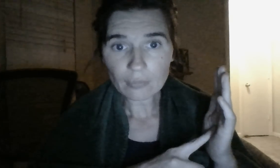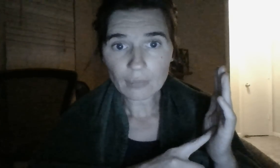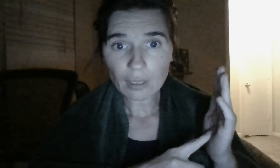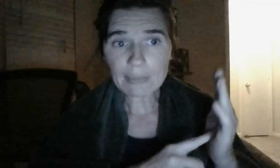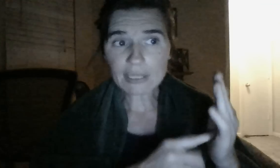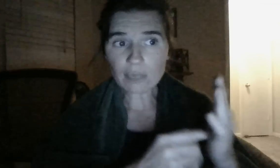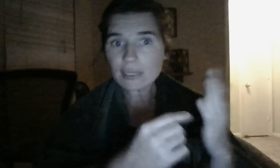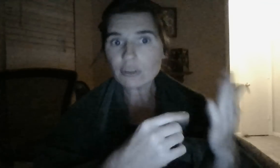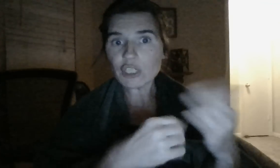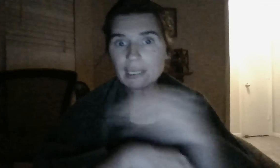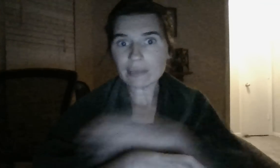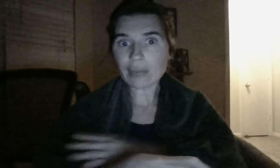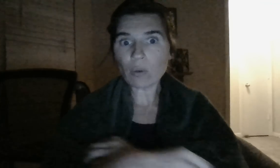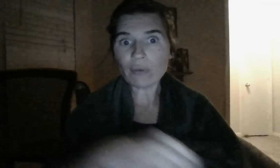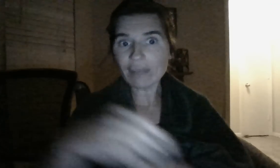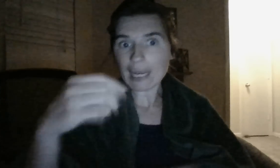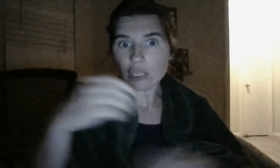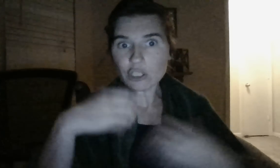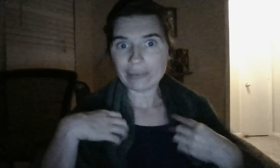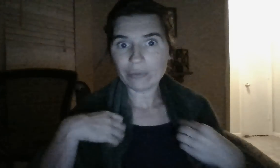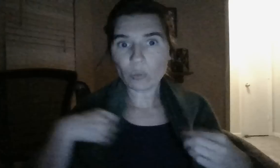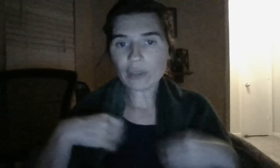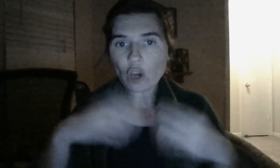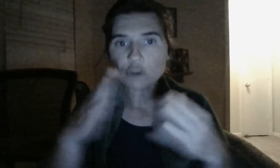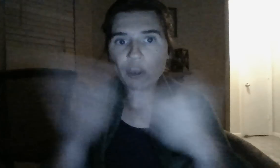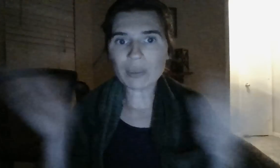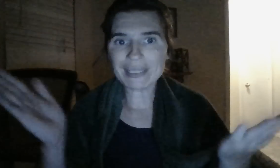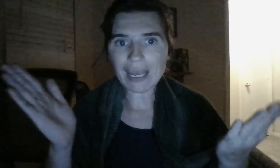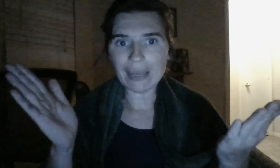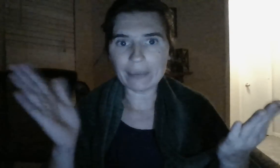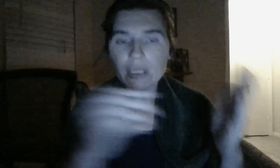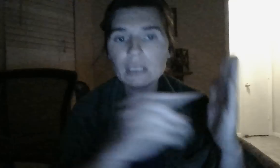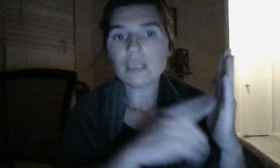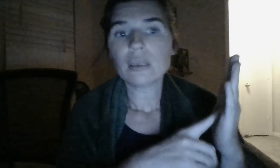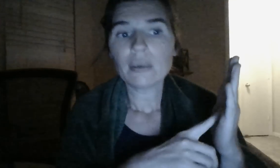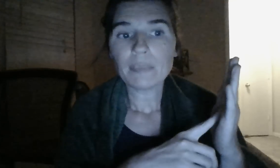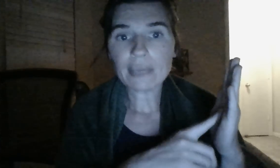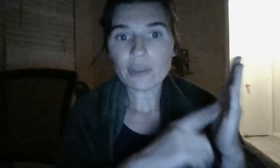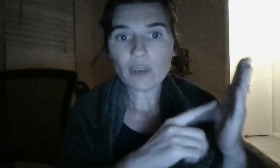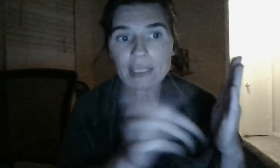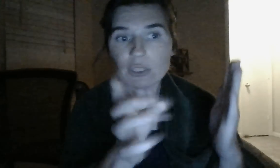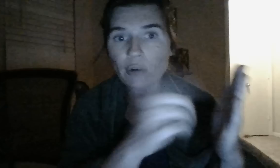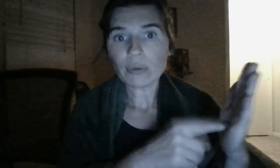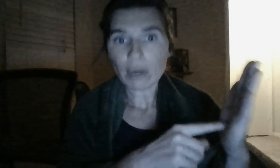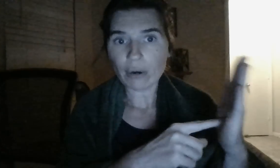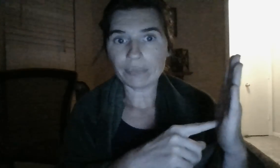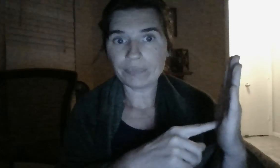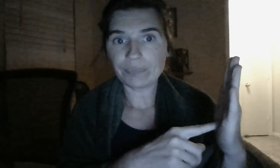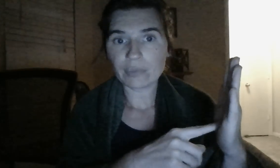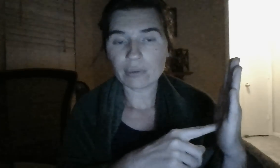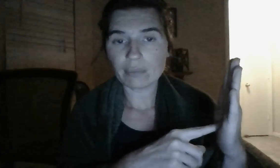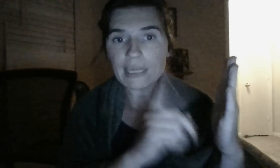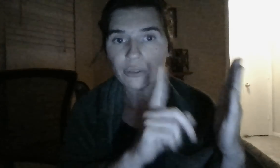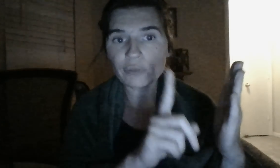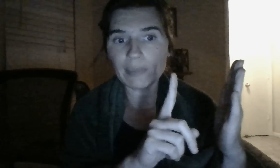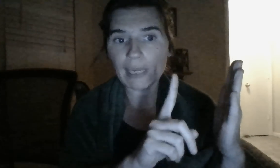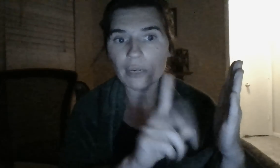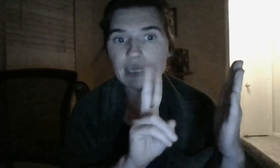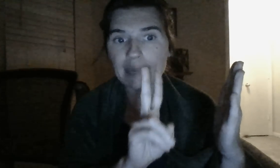I'm assuming so she could go on vacation with her stolen time, but they're about to turn on her. Master Femme Aries,